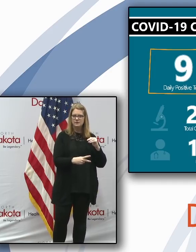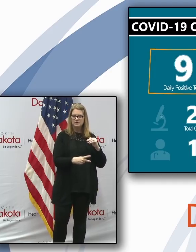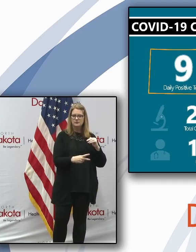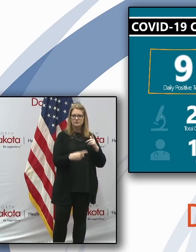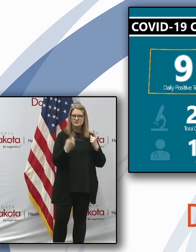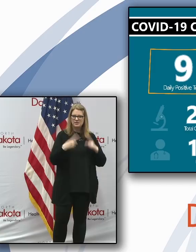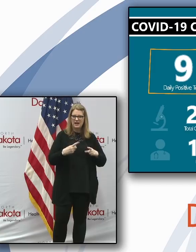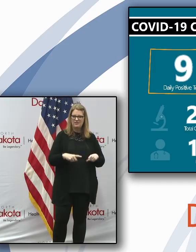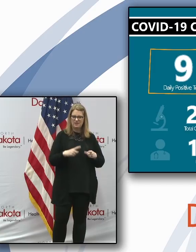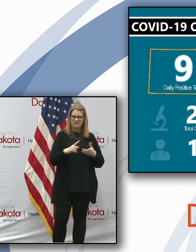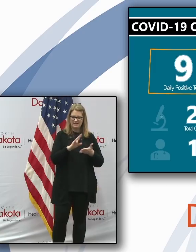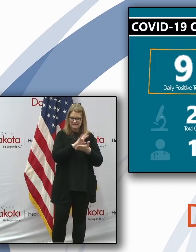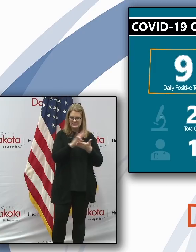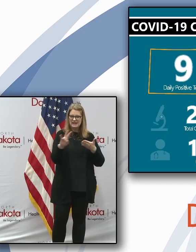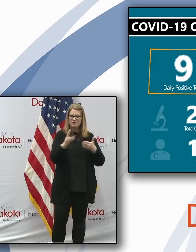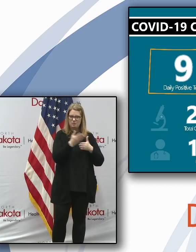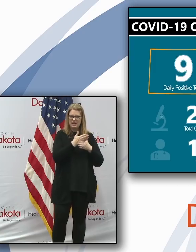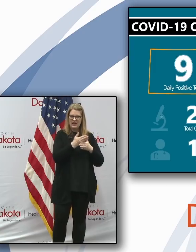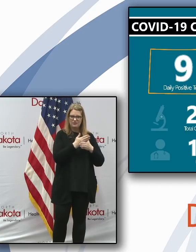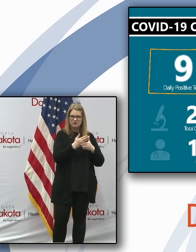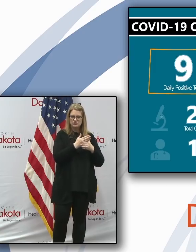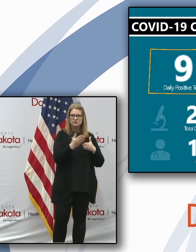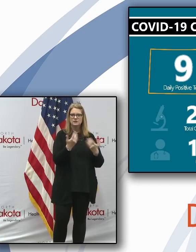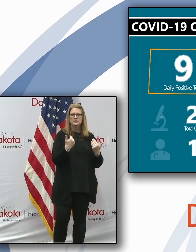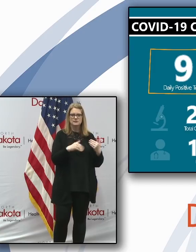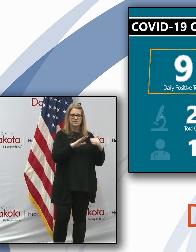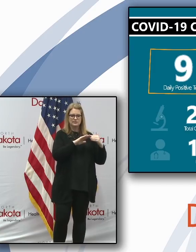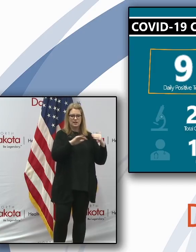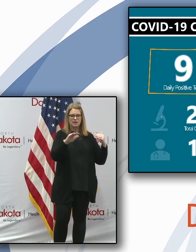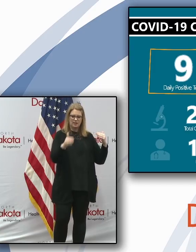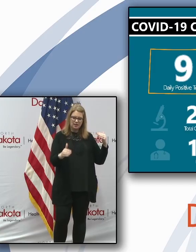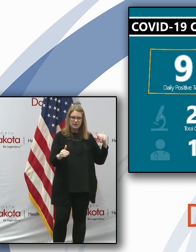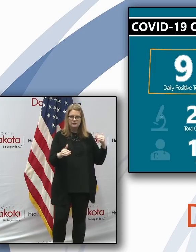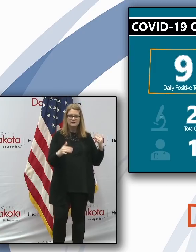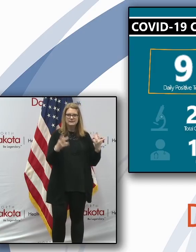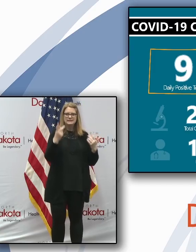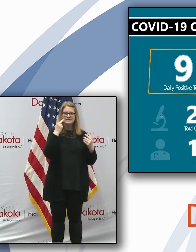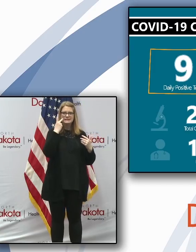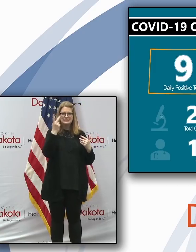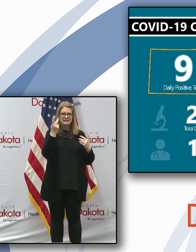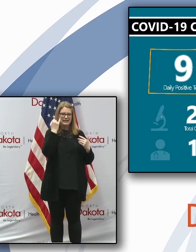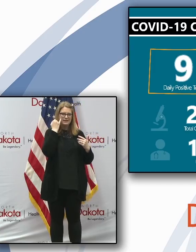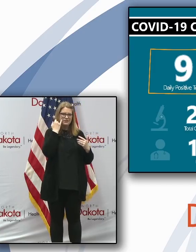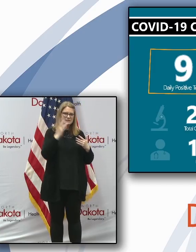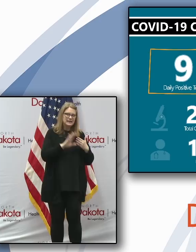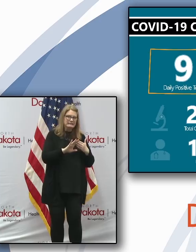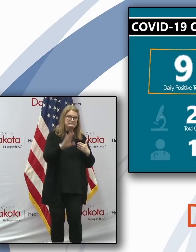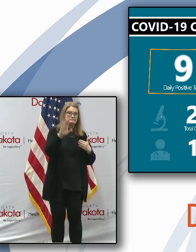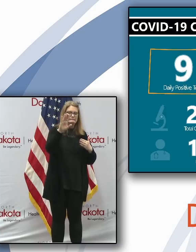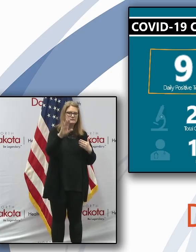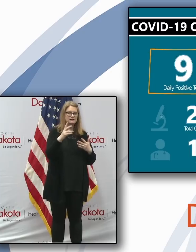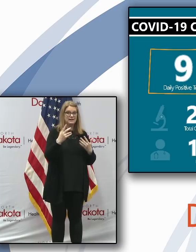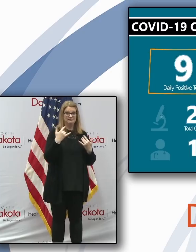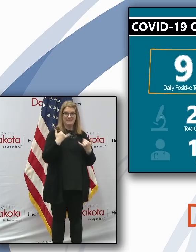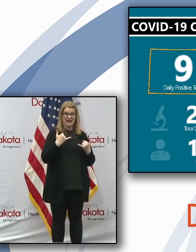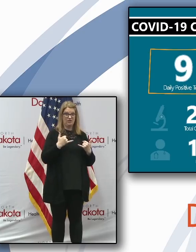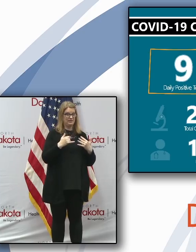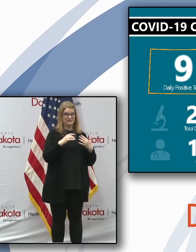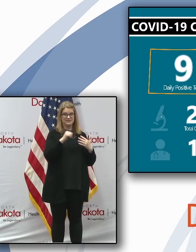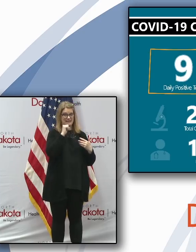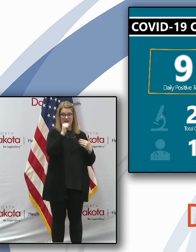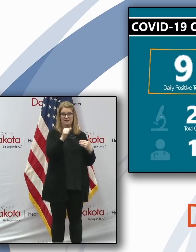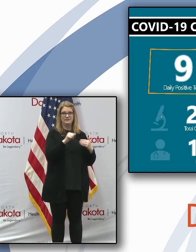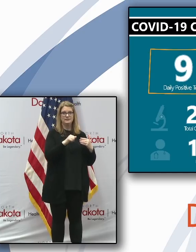the seven-week average. That's one of the numbers we really pay attention to to see if the curve is climbing in North Dakota. And it's not. It's actually